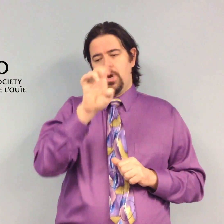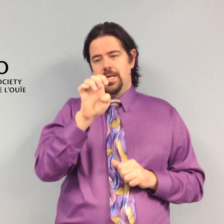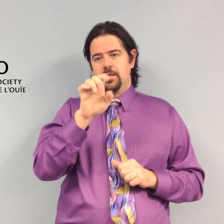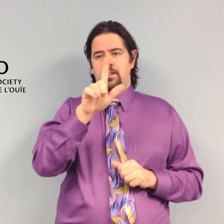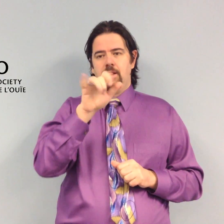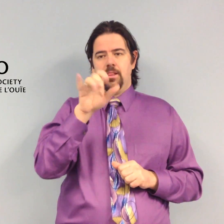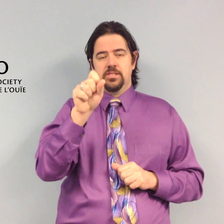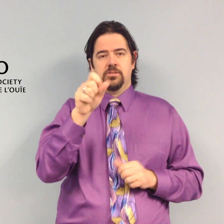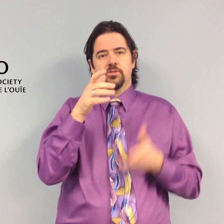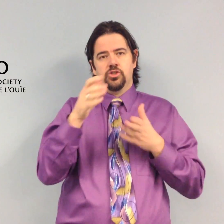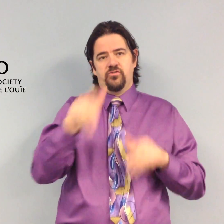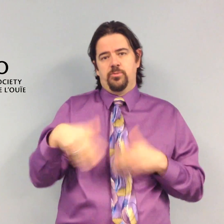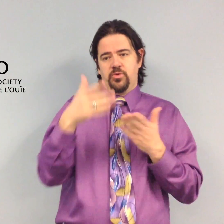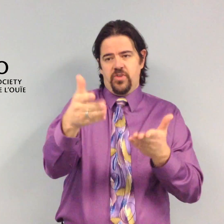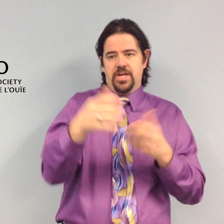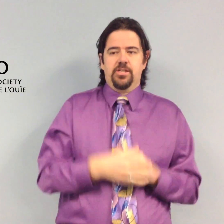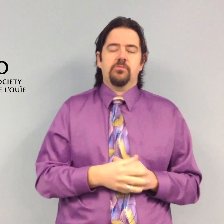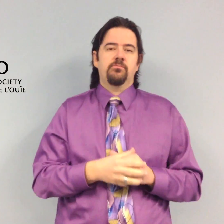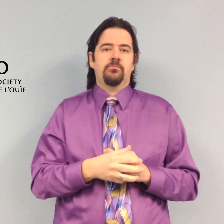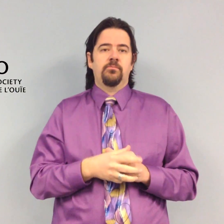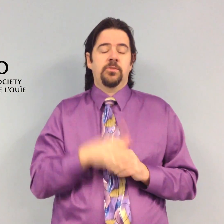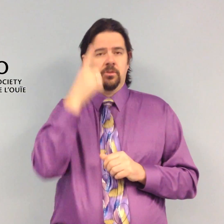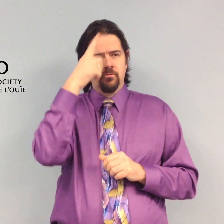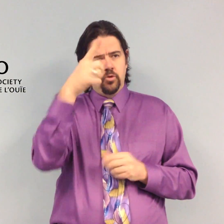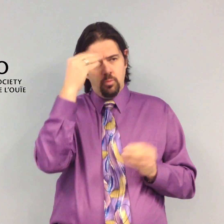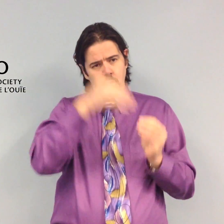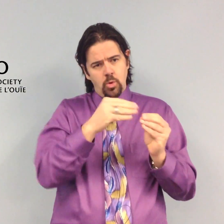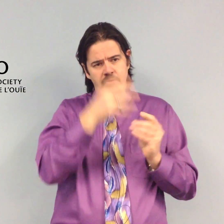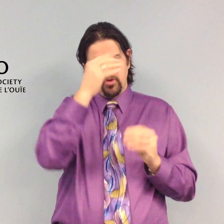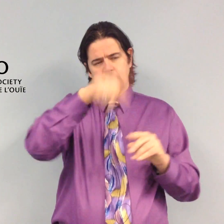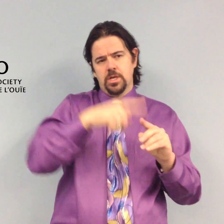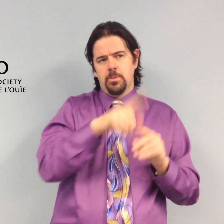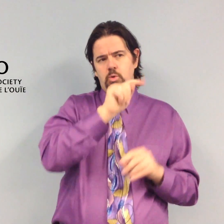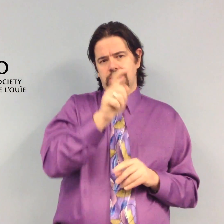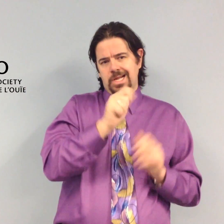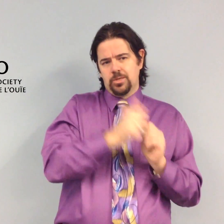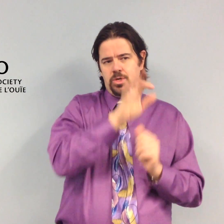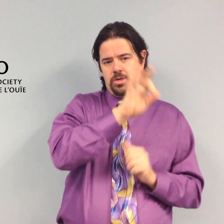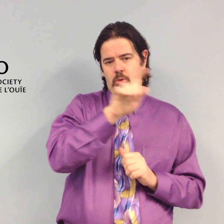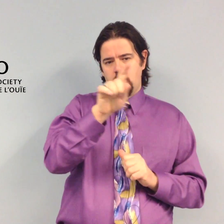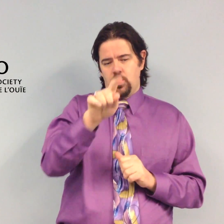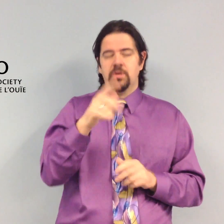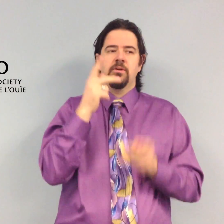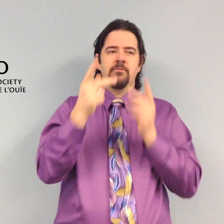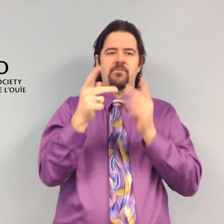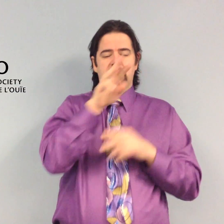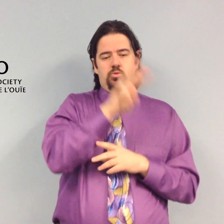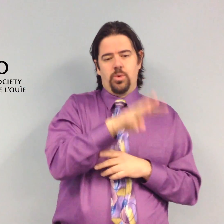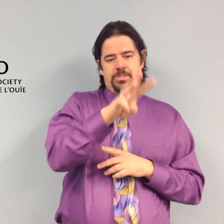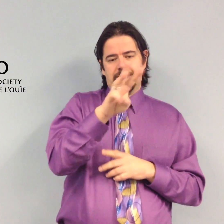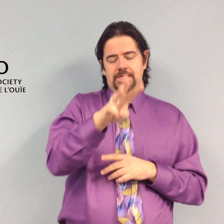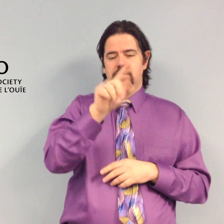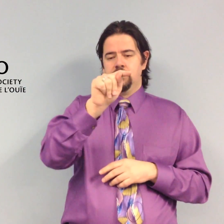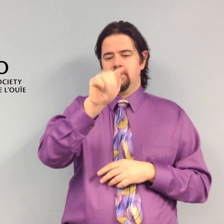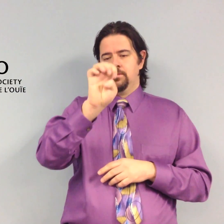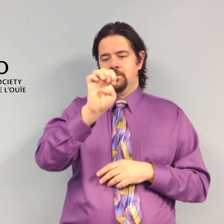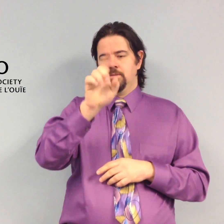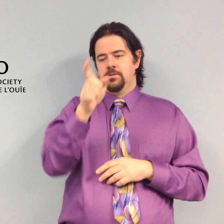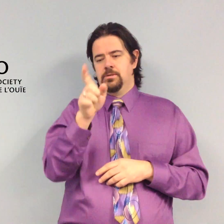For more information, please visit www.textwith911.ca